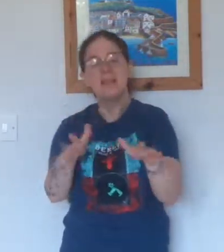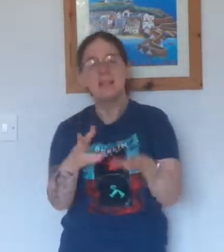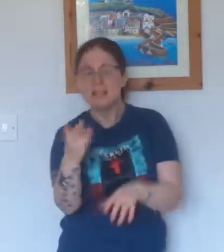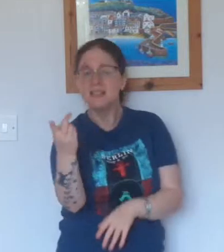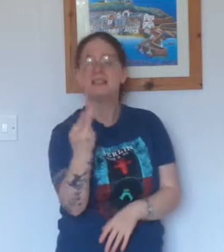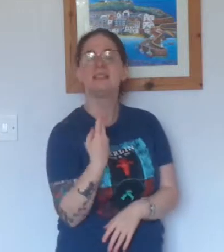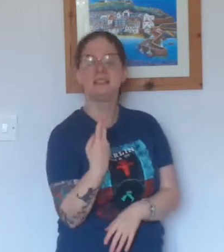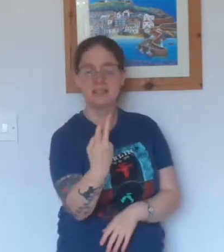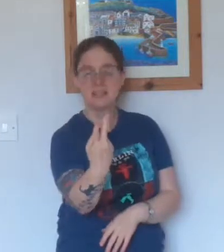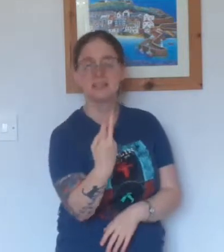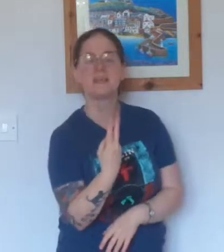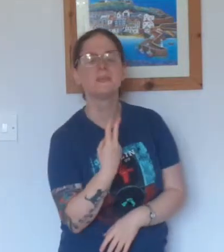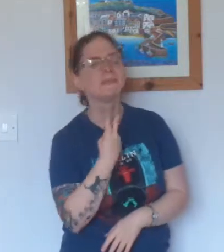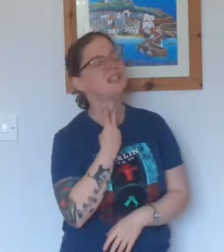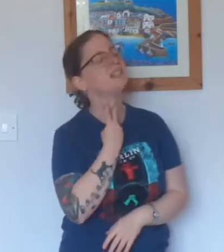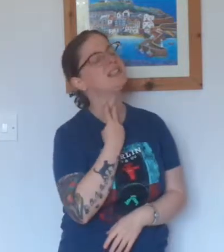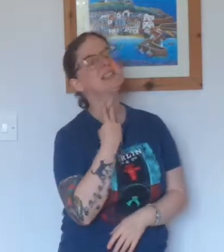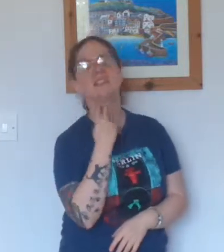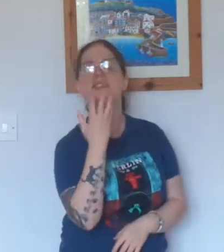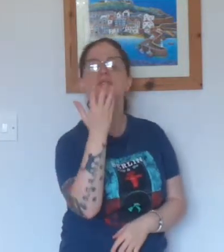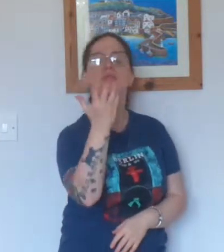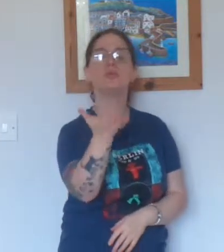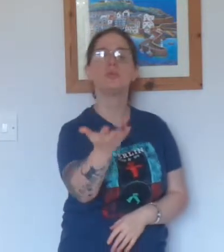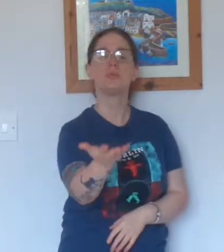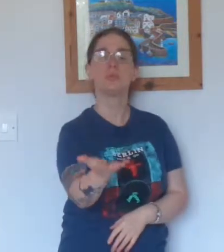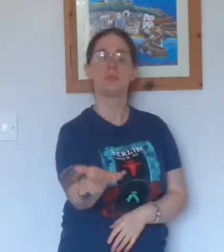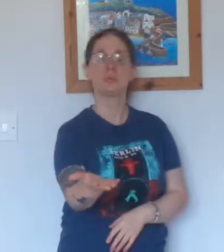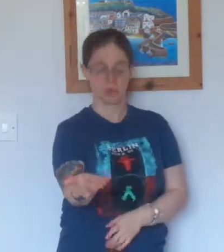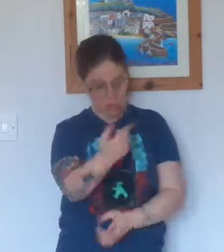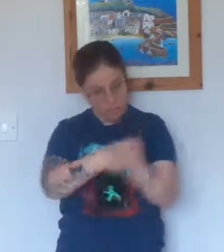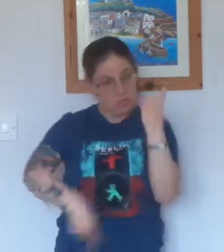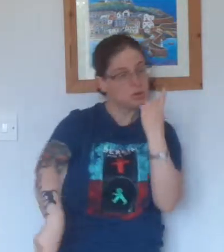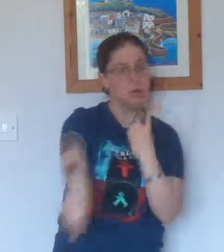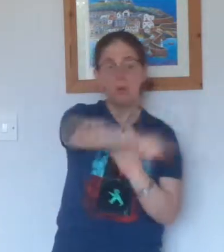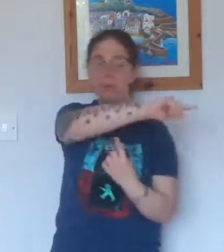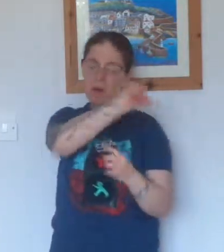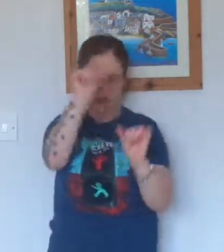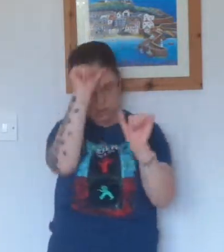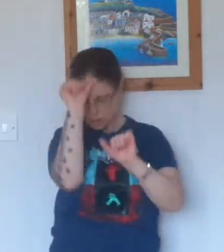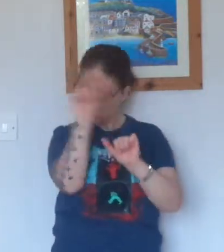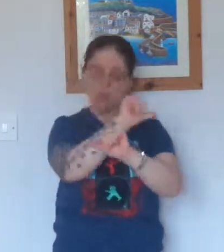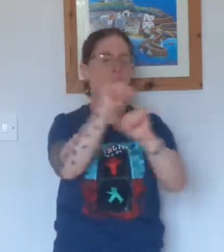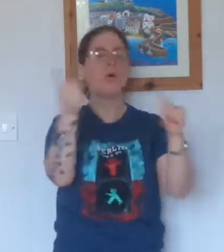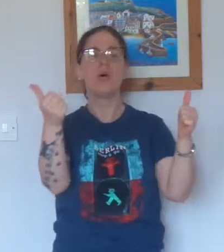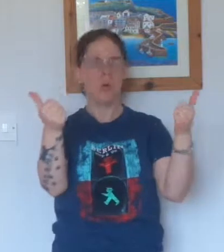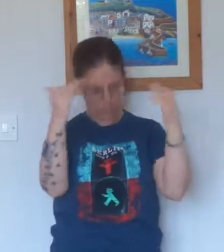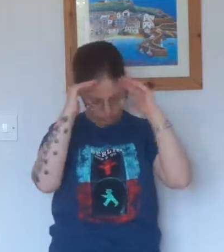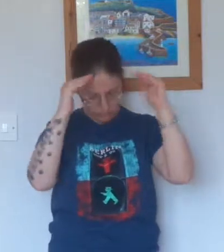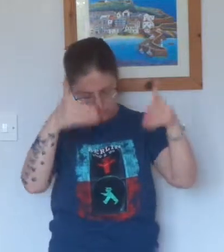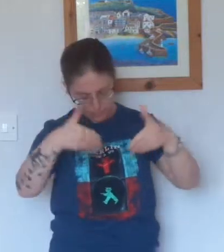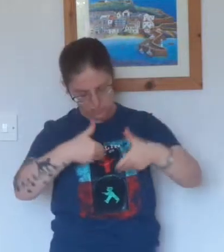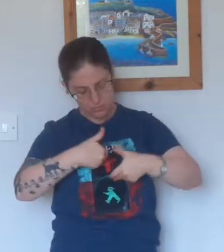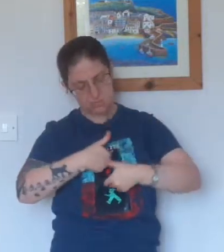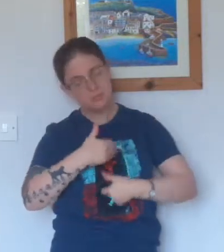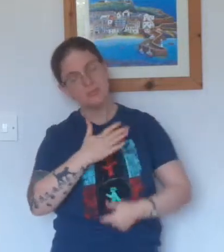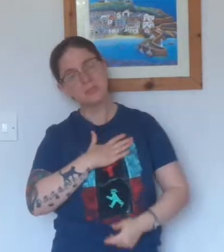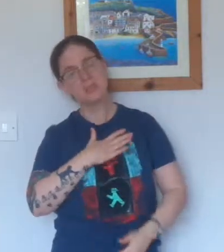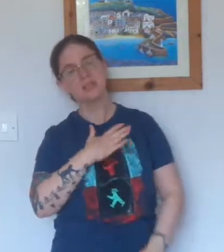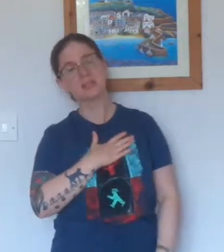And I'm missing you, and nobody knows it but me And